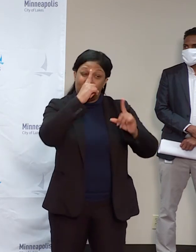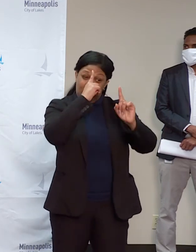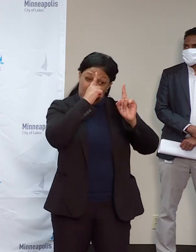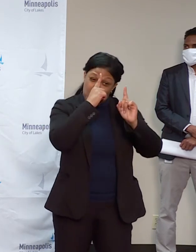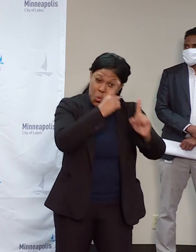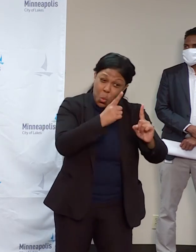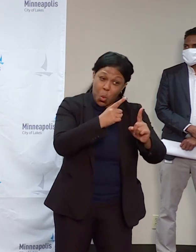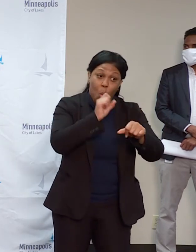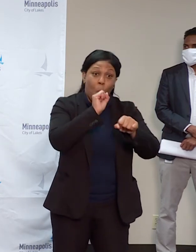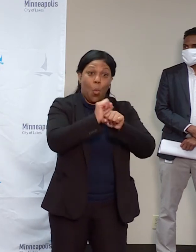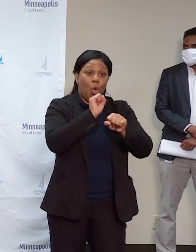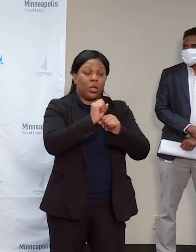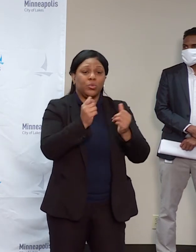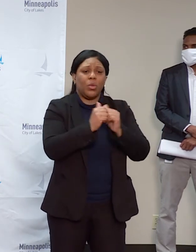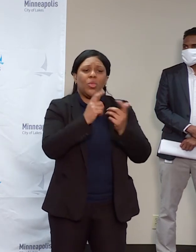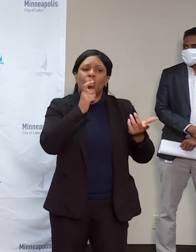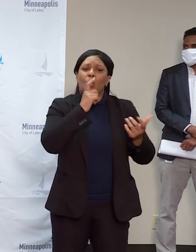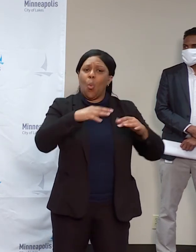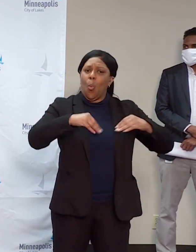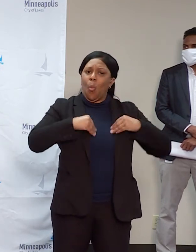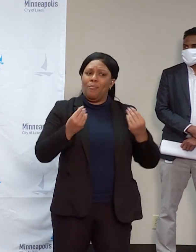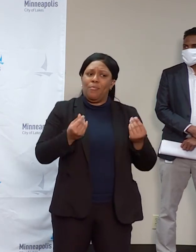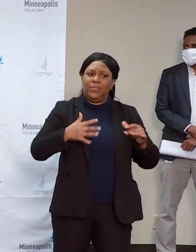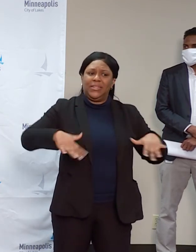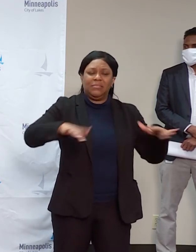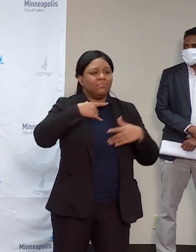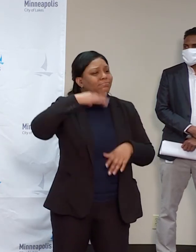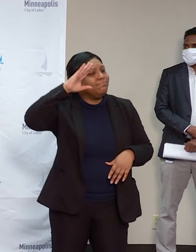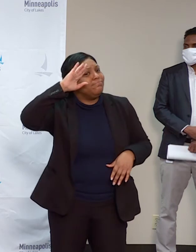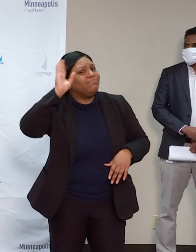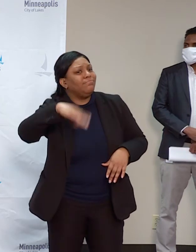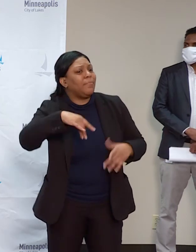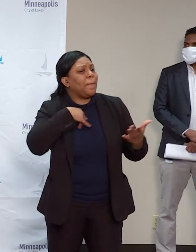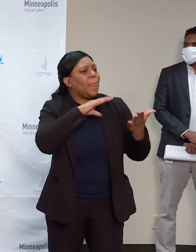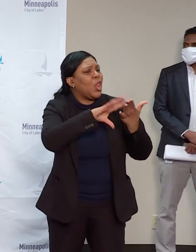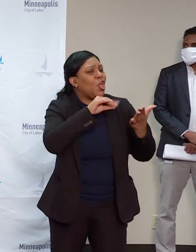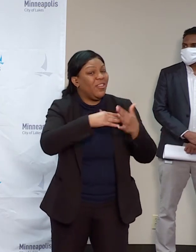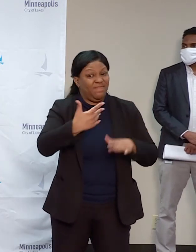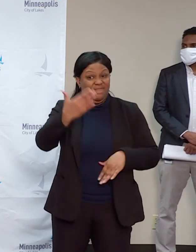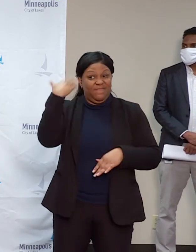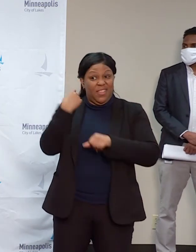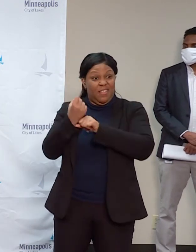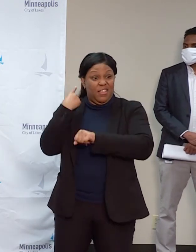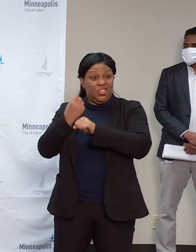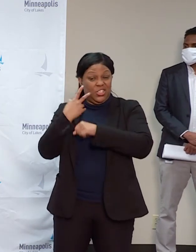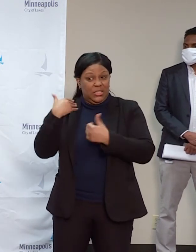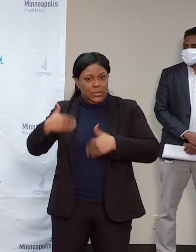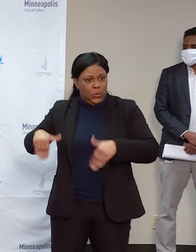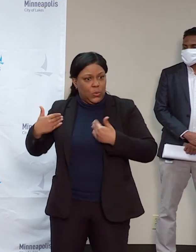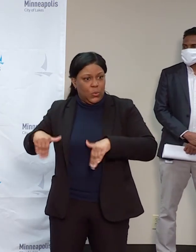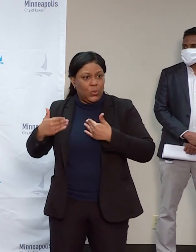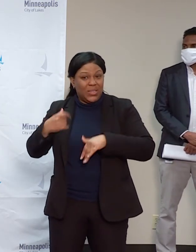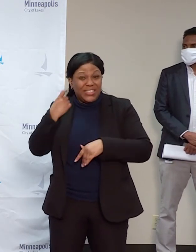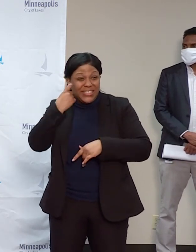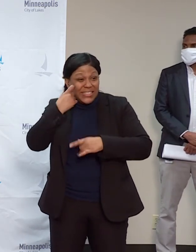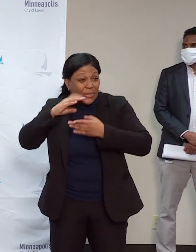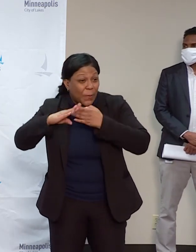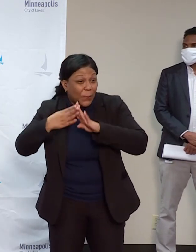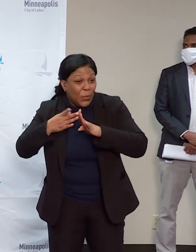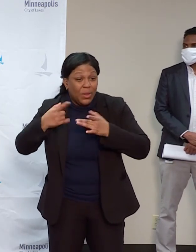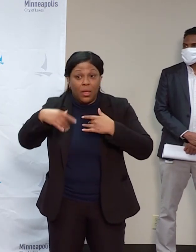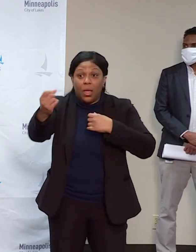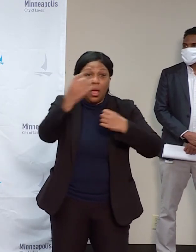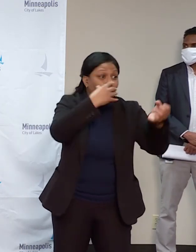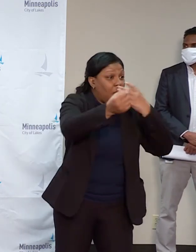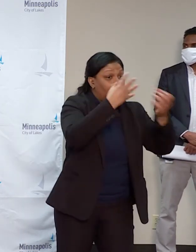from our learnings we had from last year, but also from questions we're getting directly from businesses and community groups. We'll continue to work with our